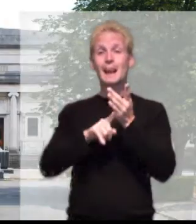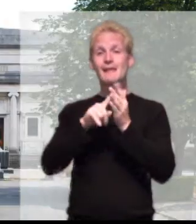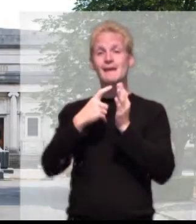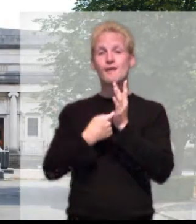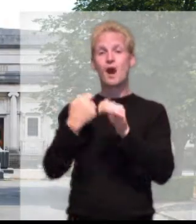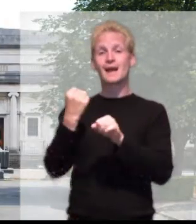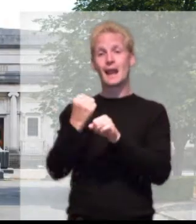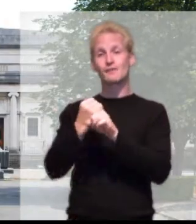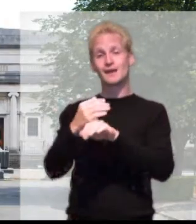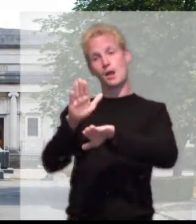your left.